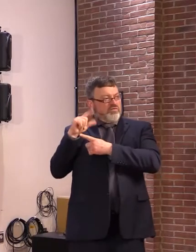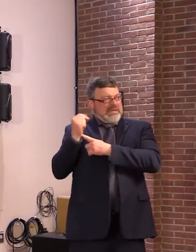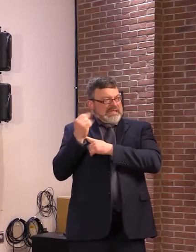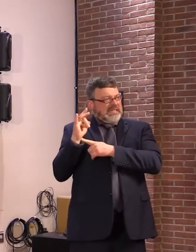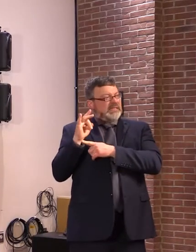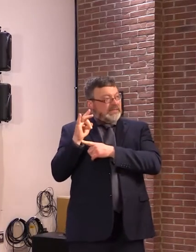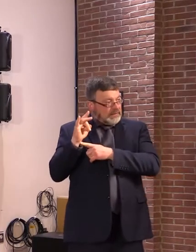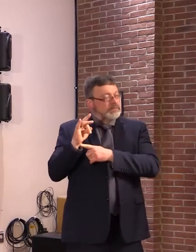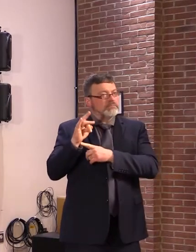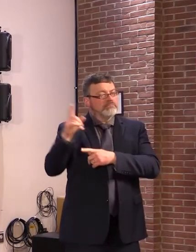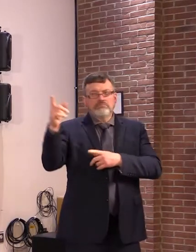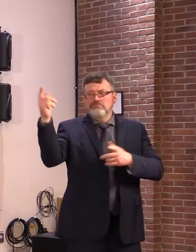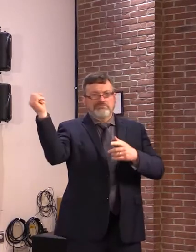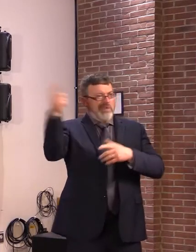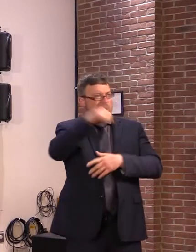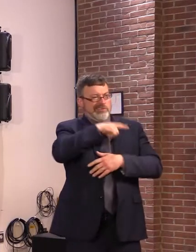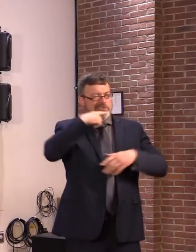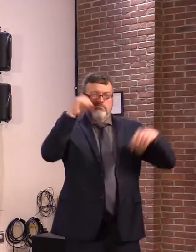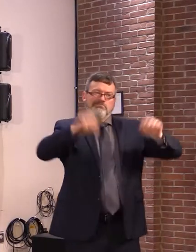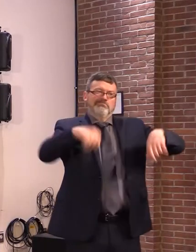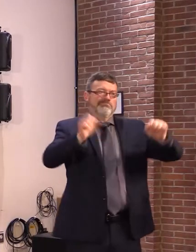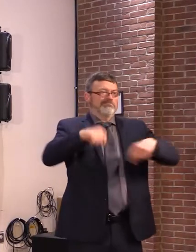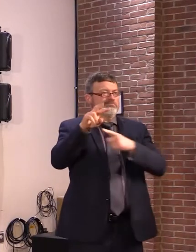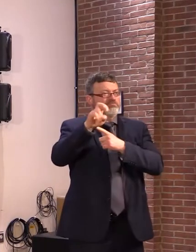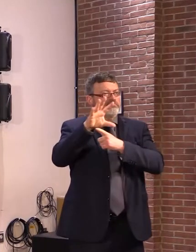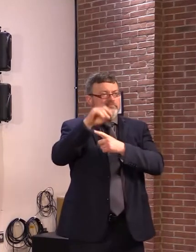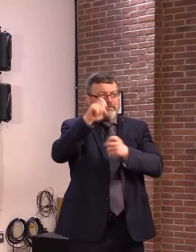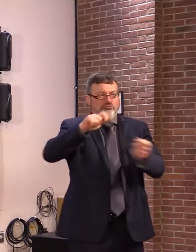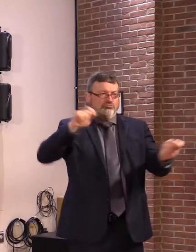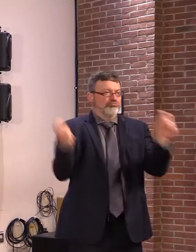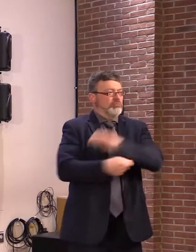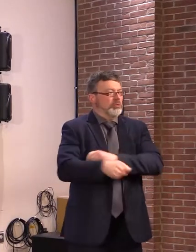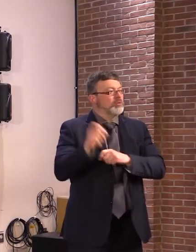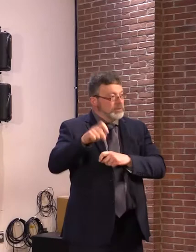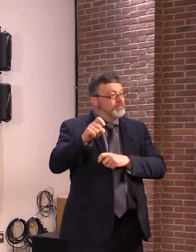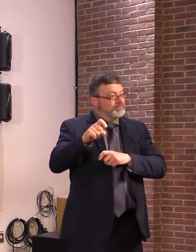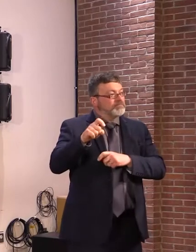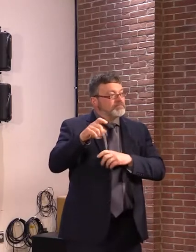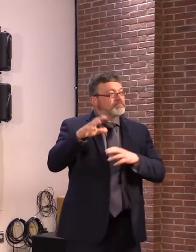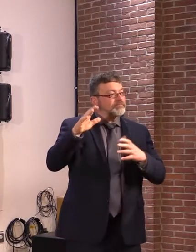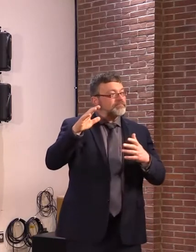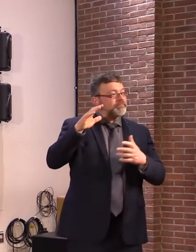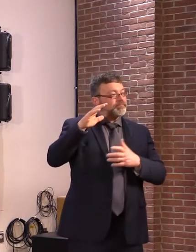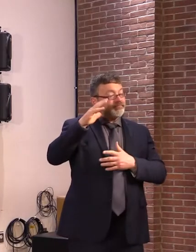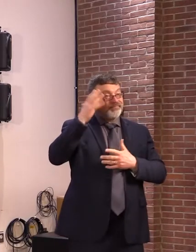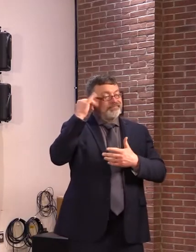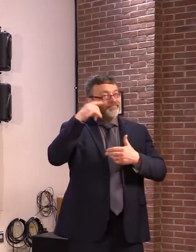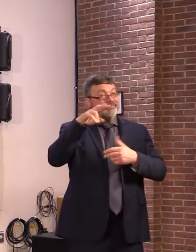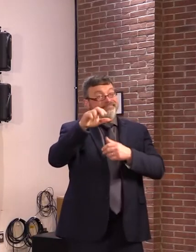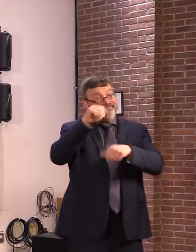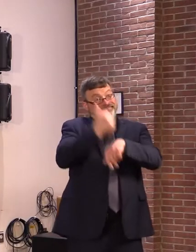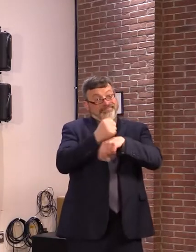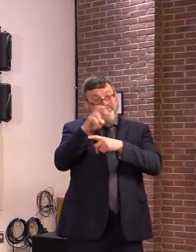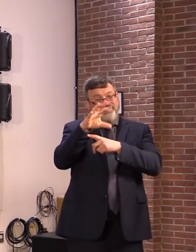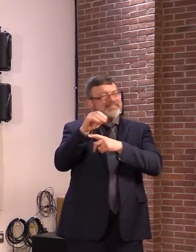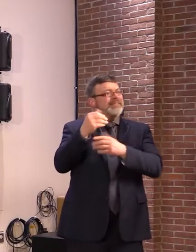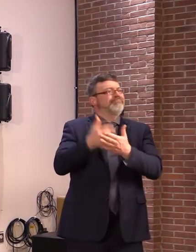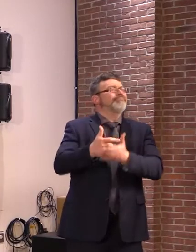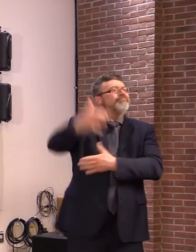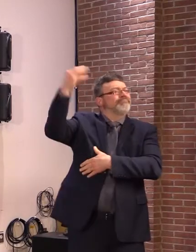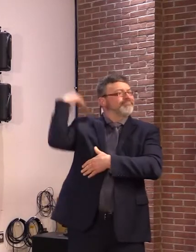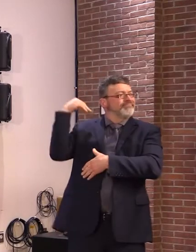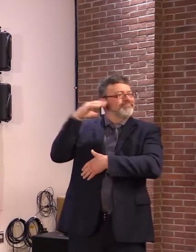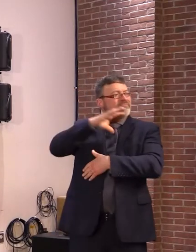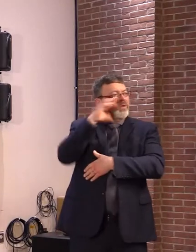be reformed. They came to agreement for two reasons. One, it was out of date for what we needed to actually conserve. Things changed in 50 years, climate